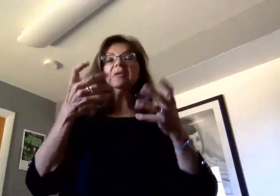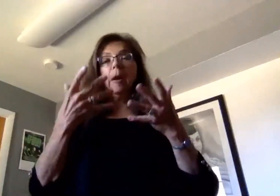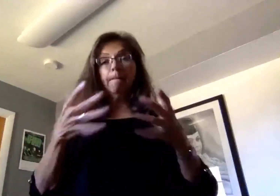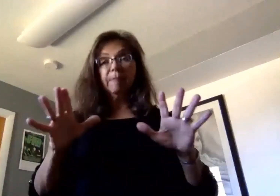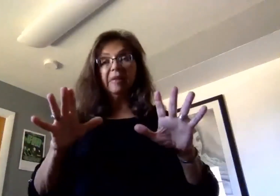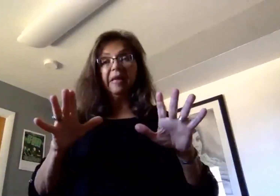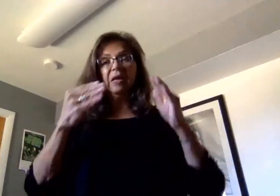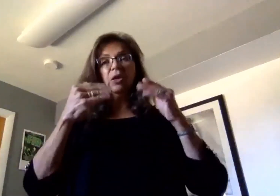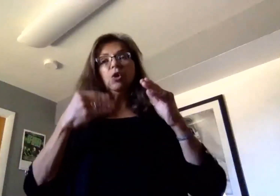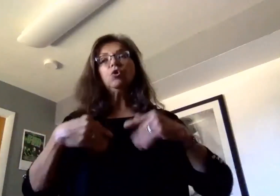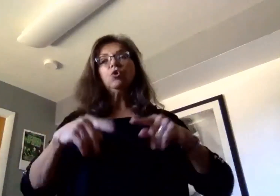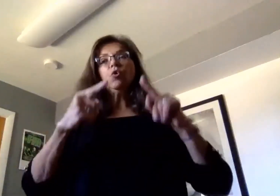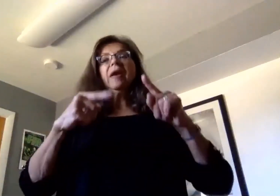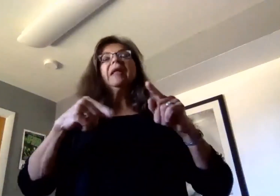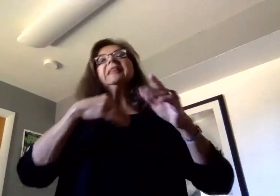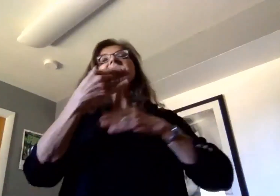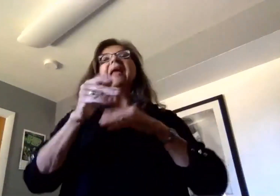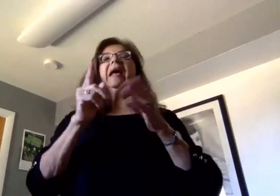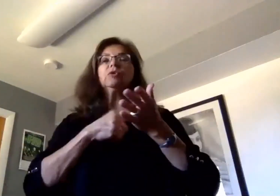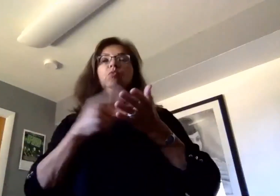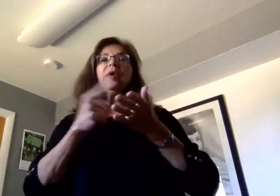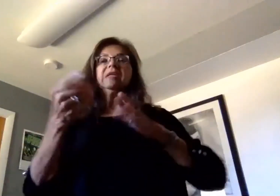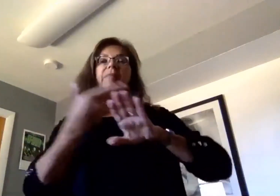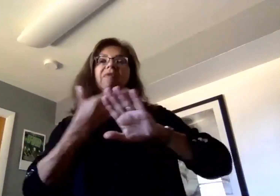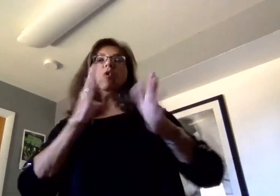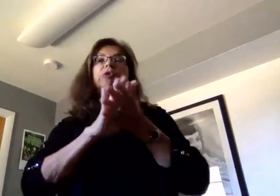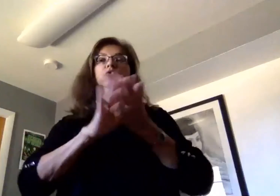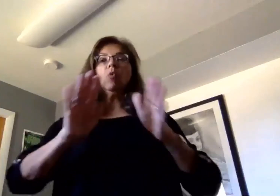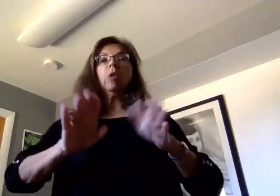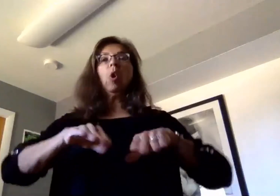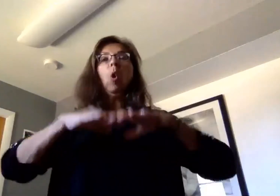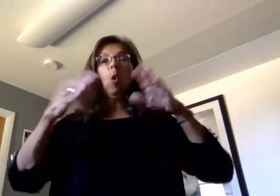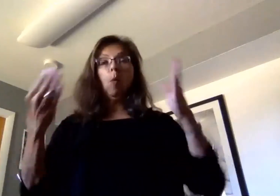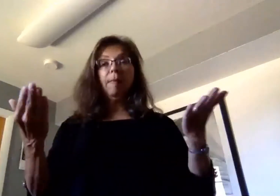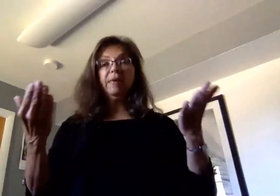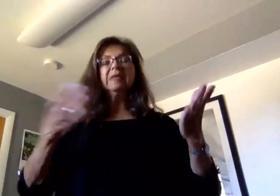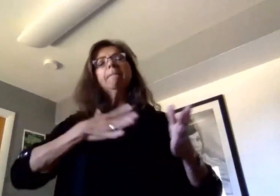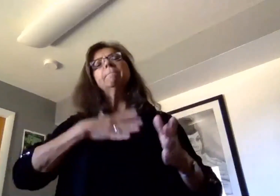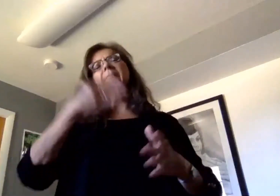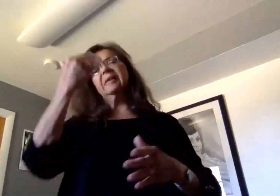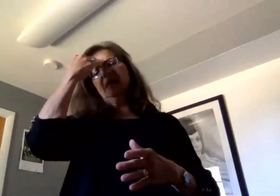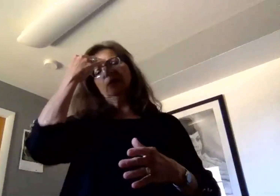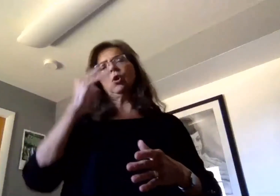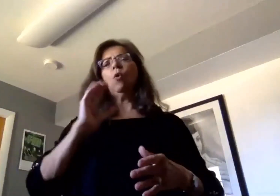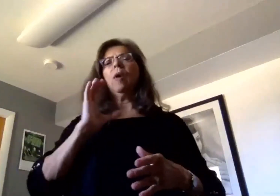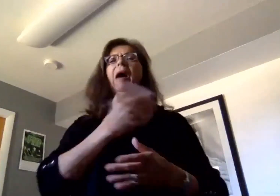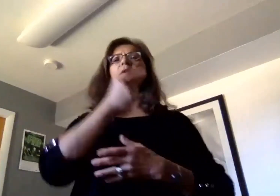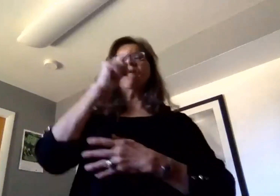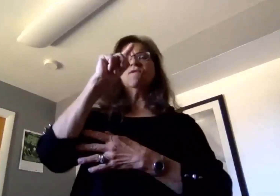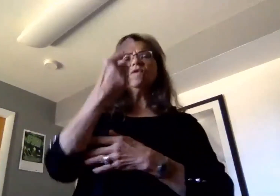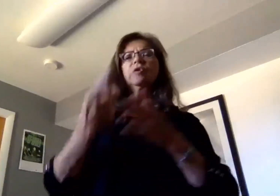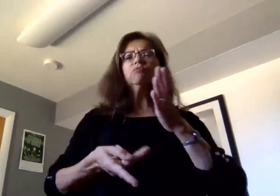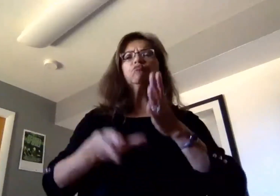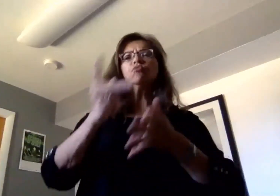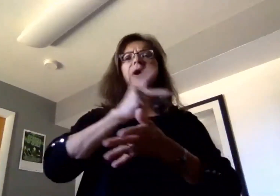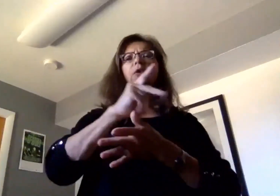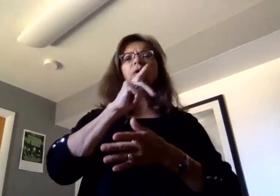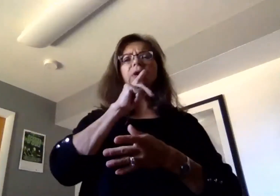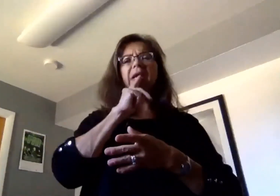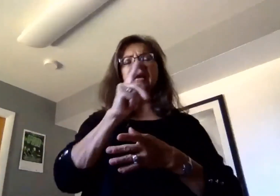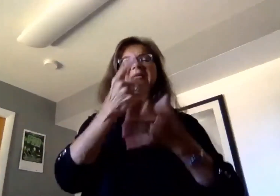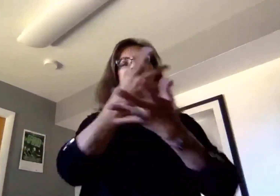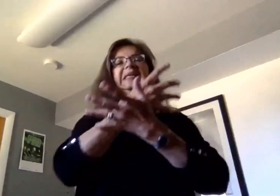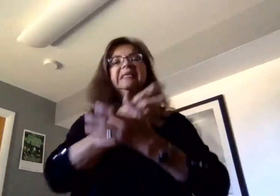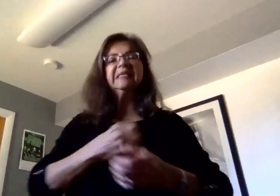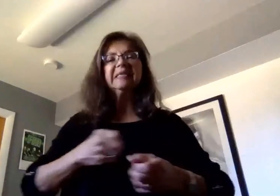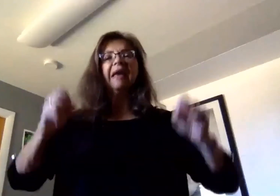coming weeks before we open schools for our students and staff. Please know that our number one priority is absolutely the safety of